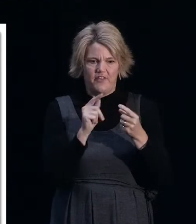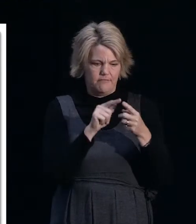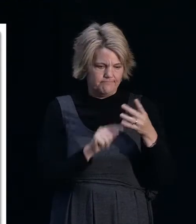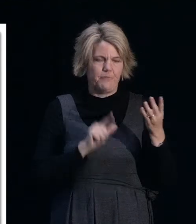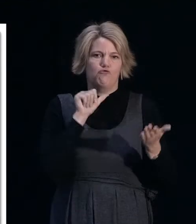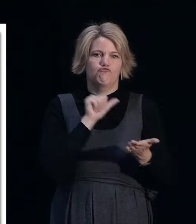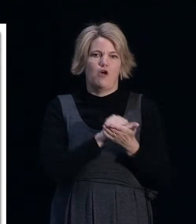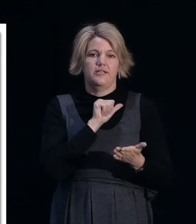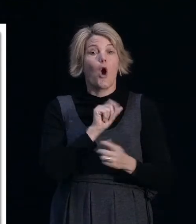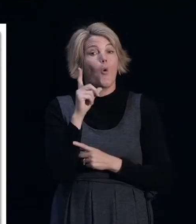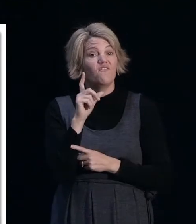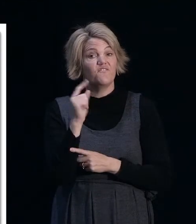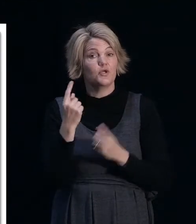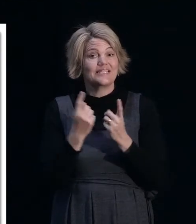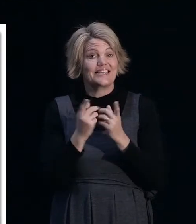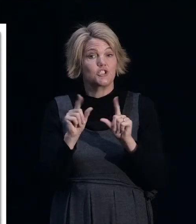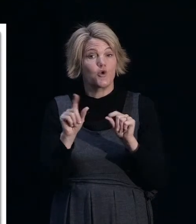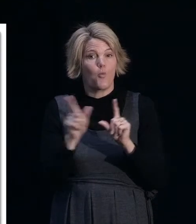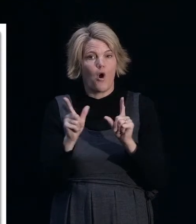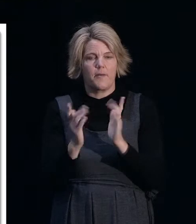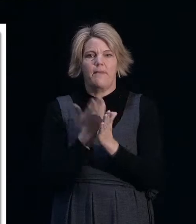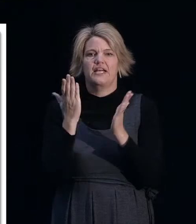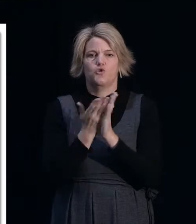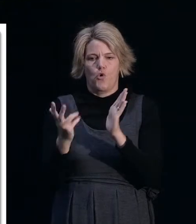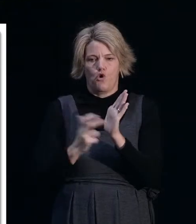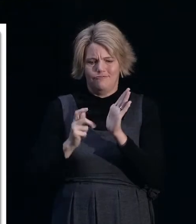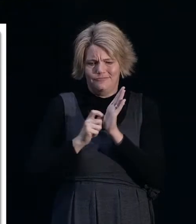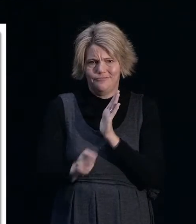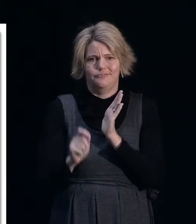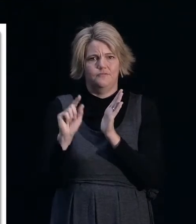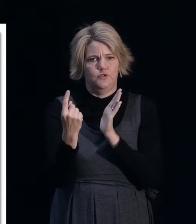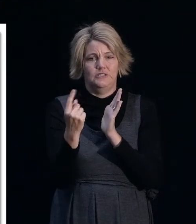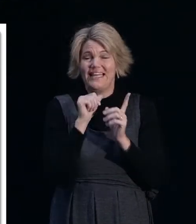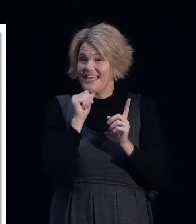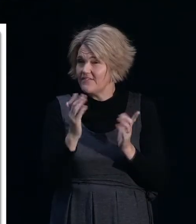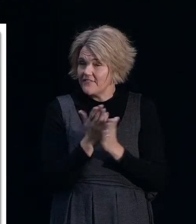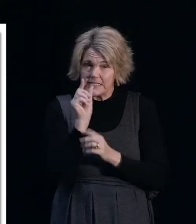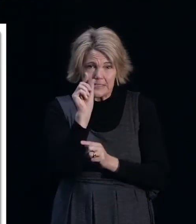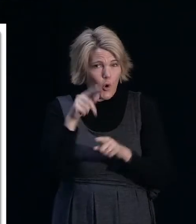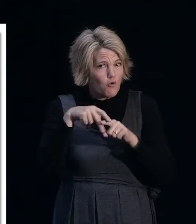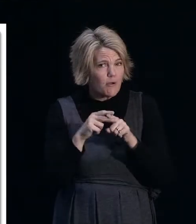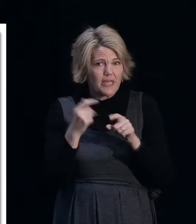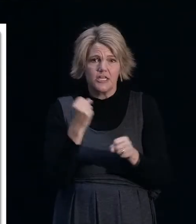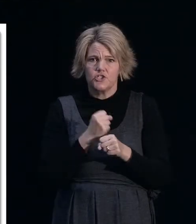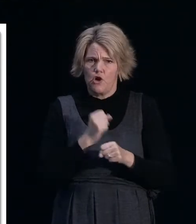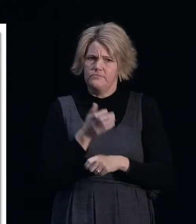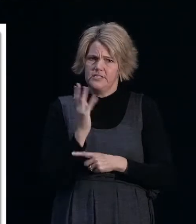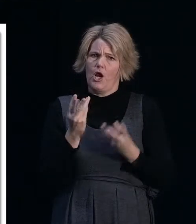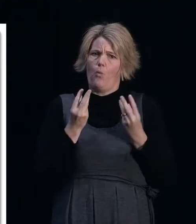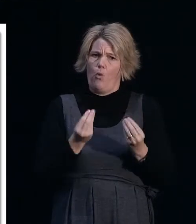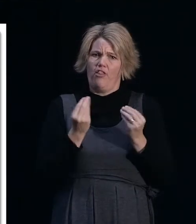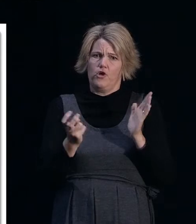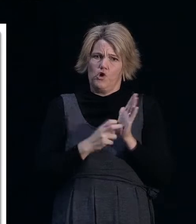encourage people to do is get it in writing. Always have a contract. Even if you've got a small repair job, have a contract for that work.